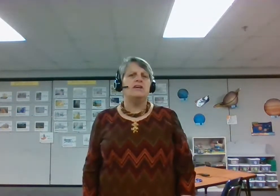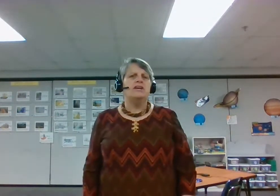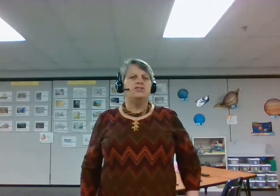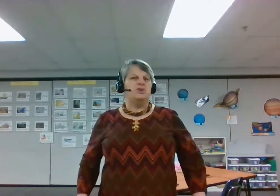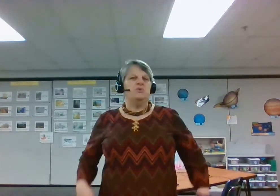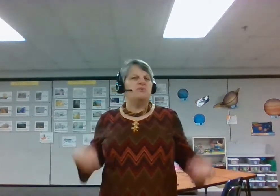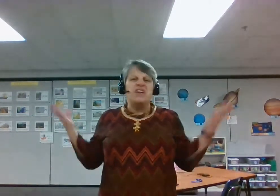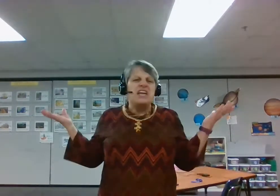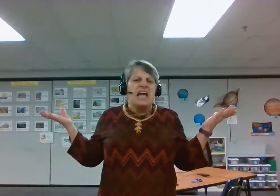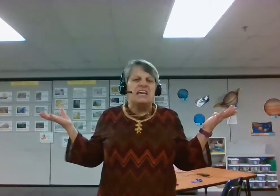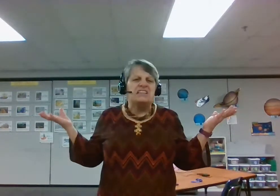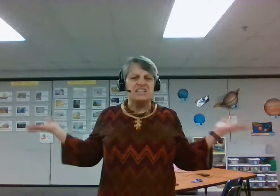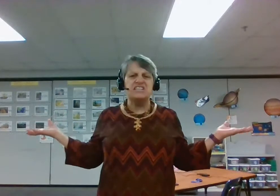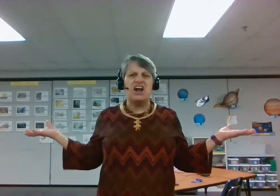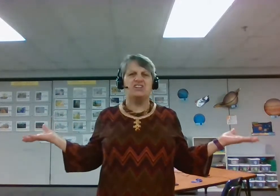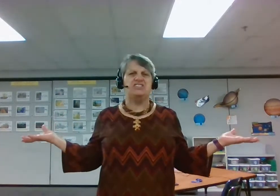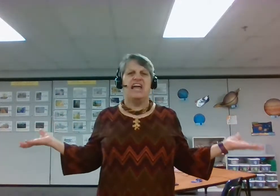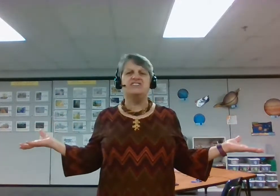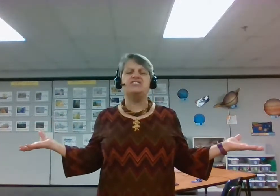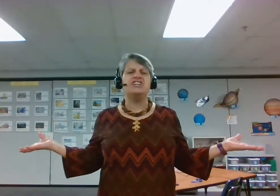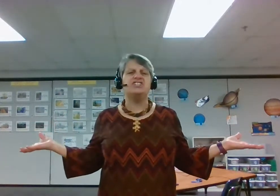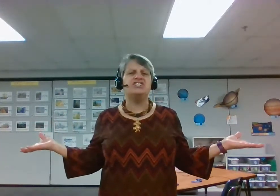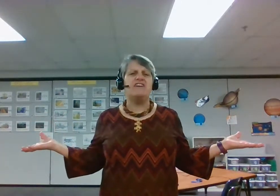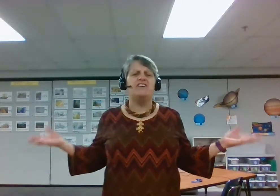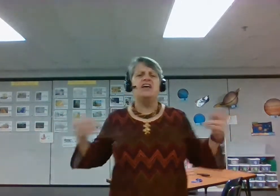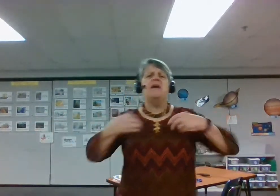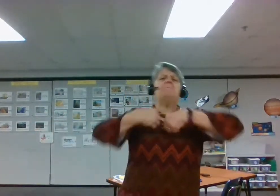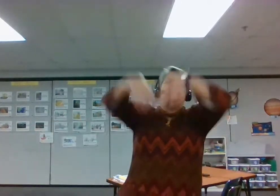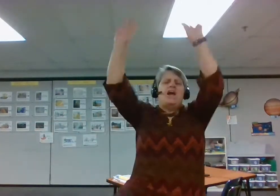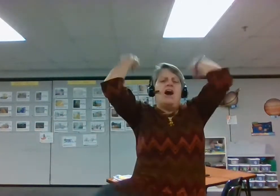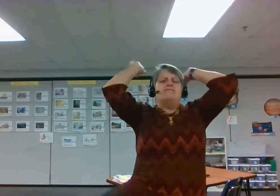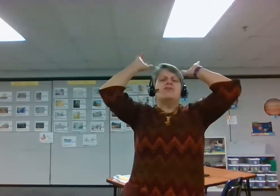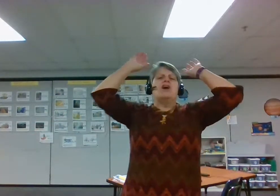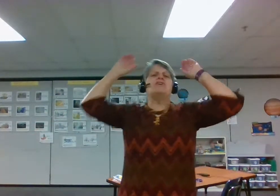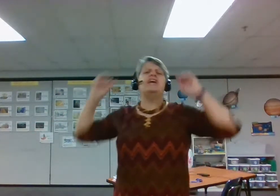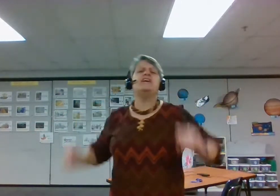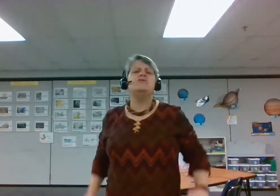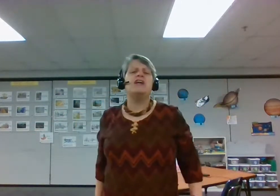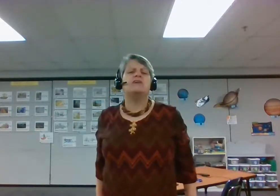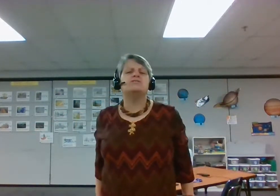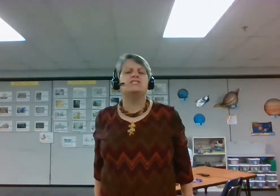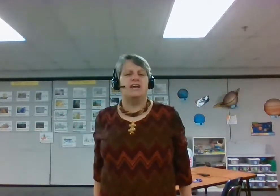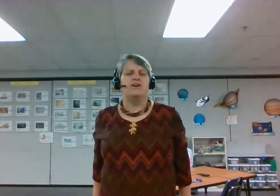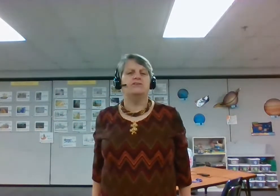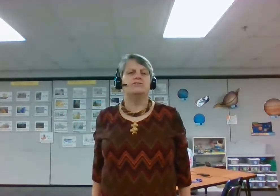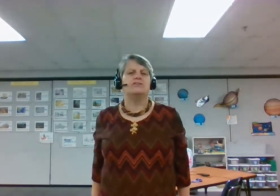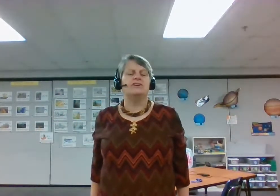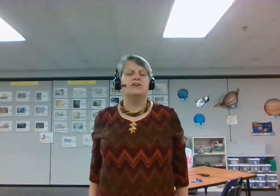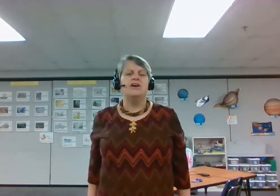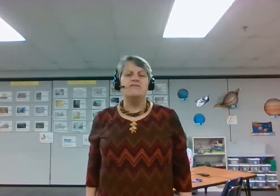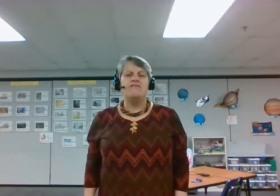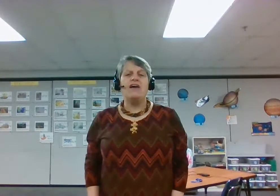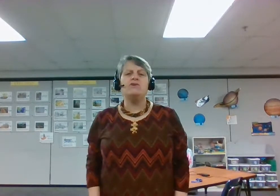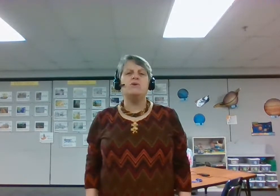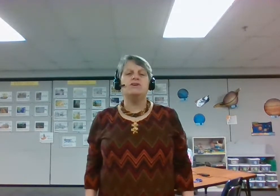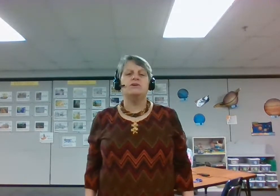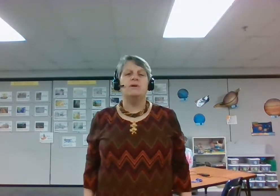Do you think I can listen all day to such stuff? Be off, or I'll kick you downstairs. Father William,